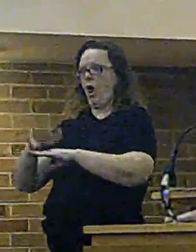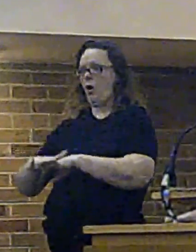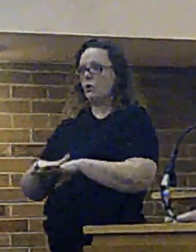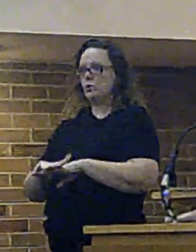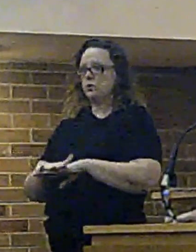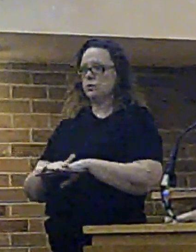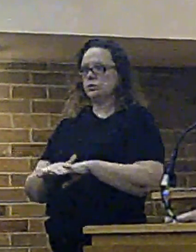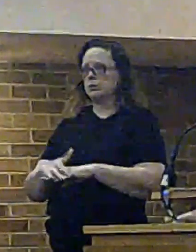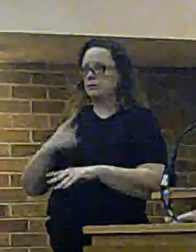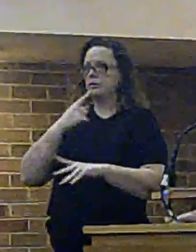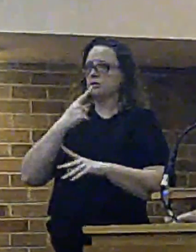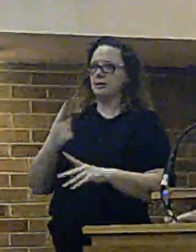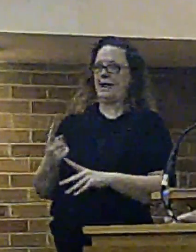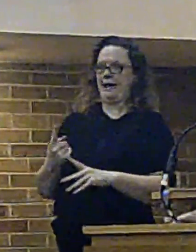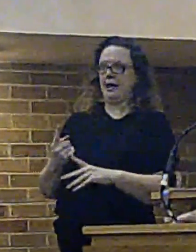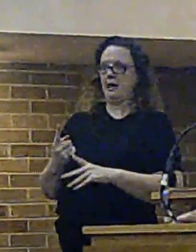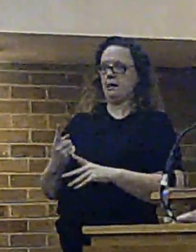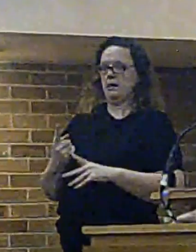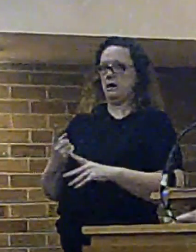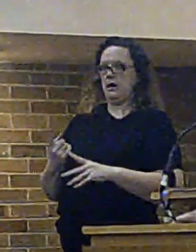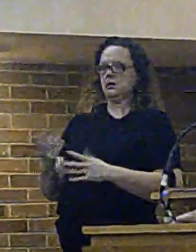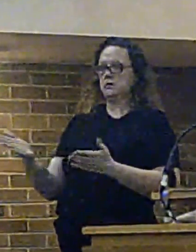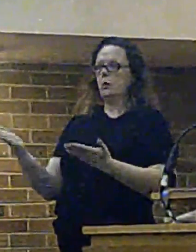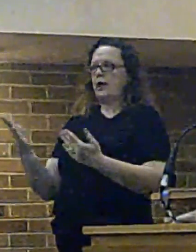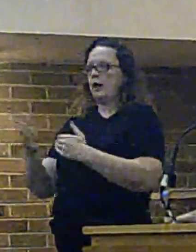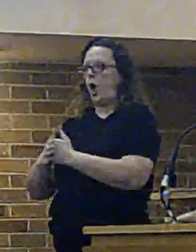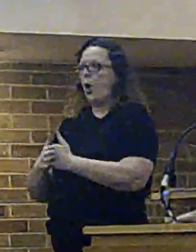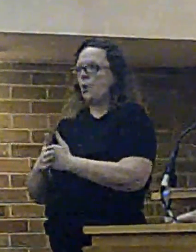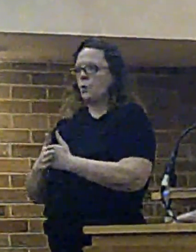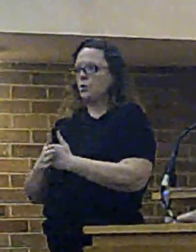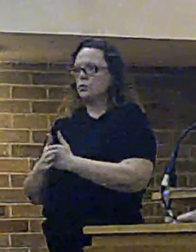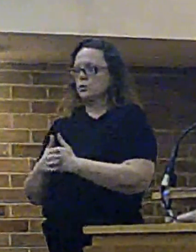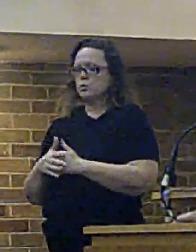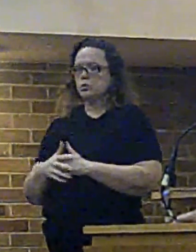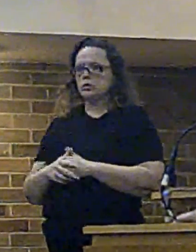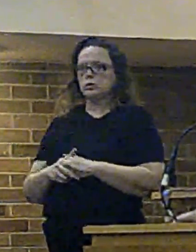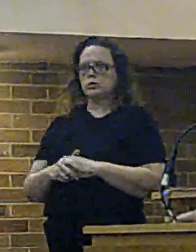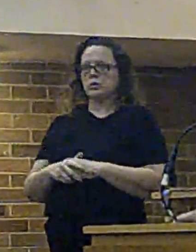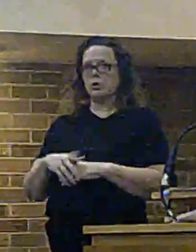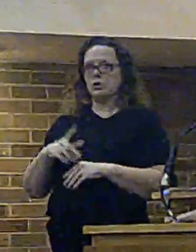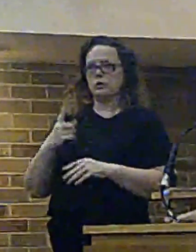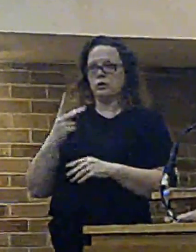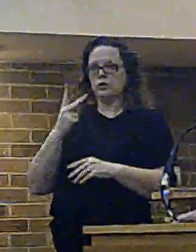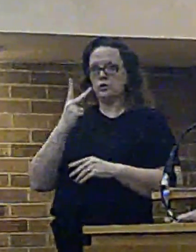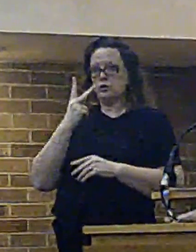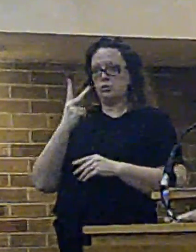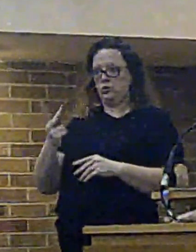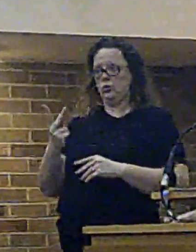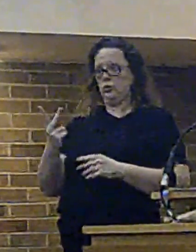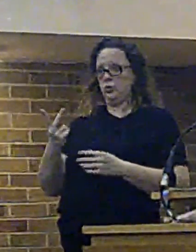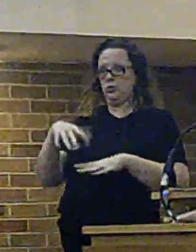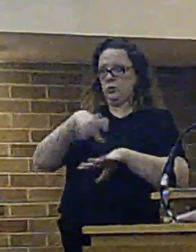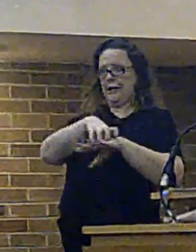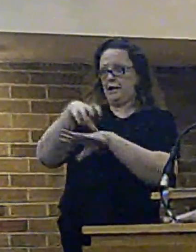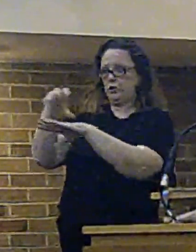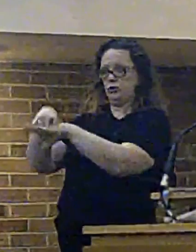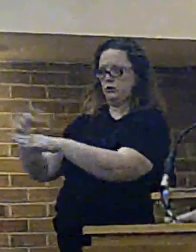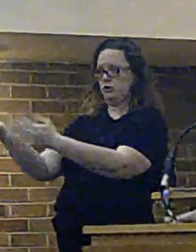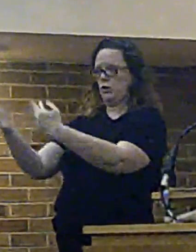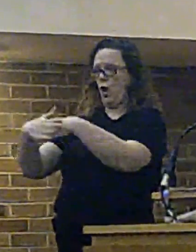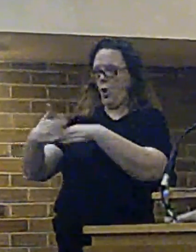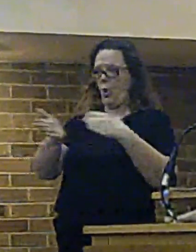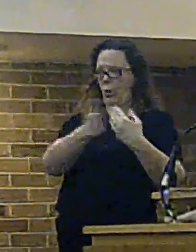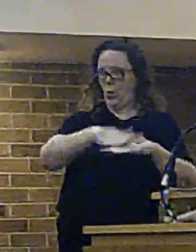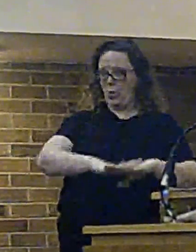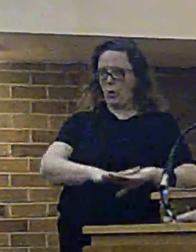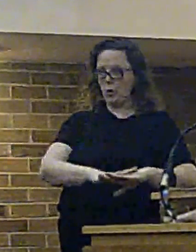that up as being anything other than what it is what that involves is the closure of two stations to